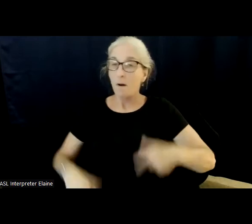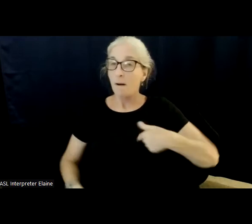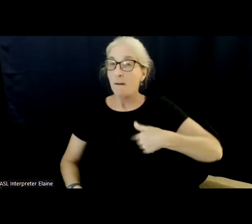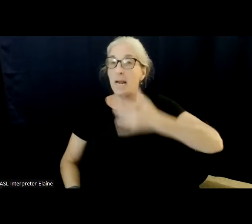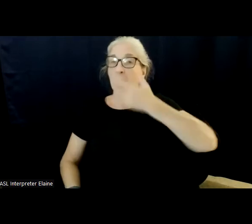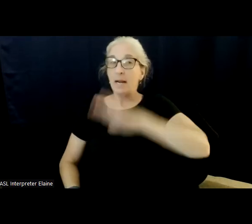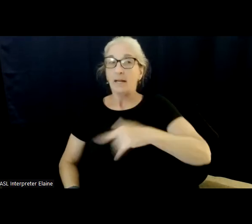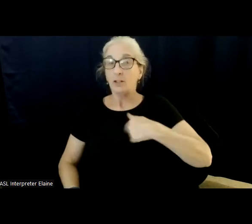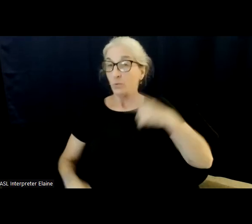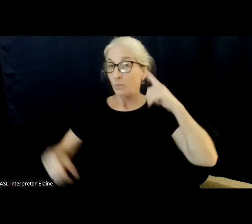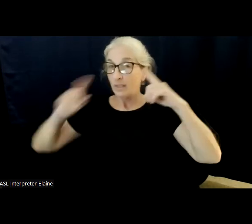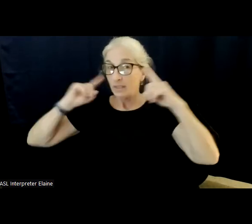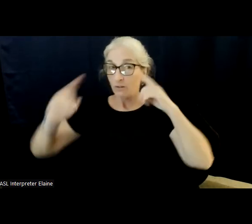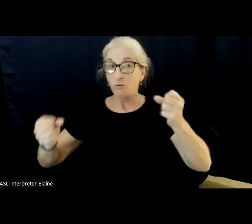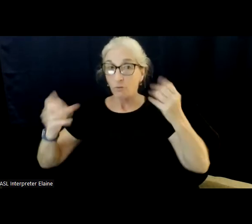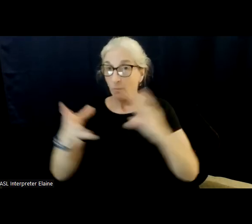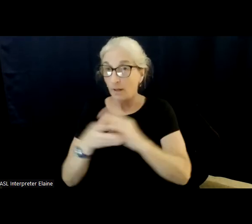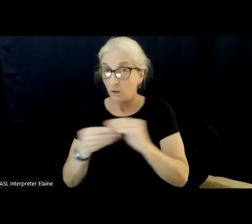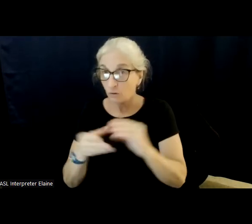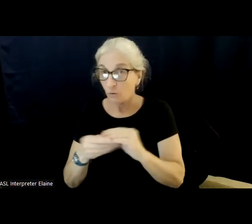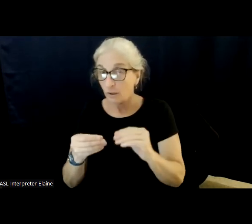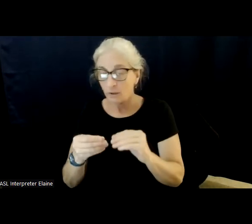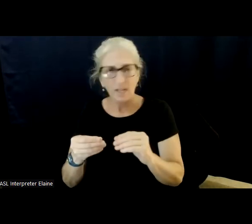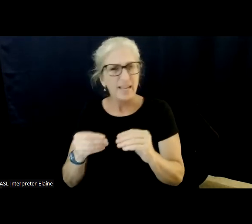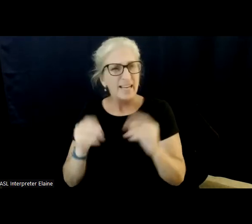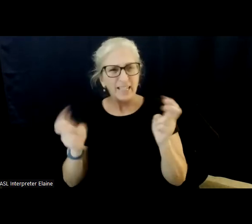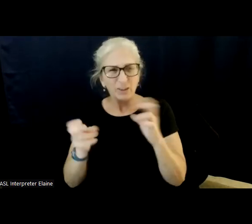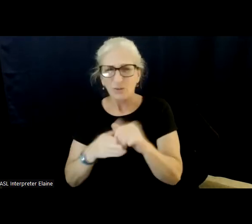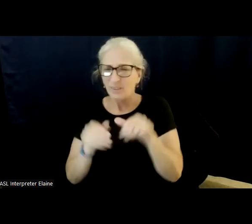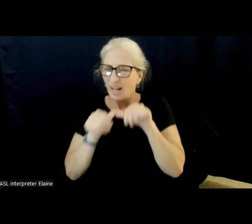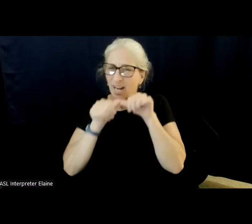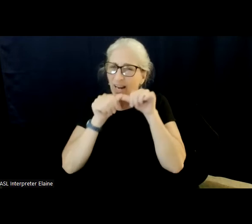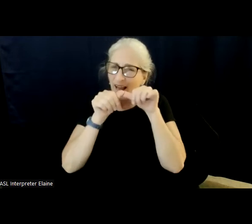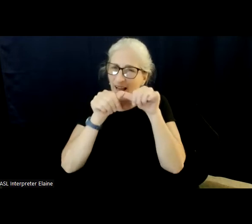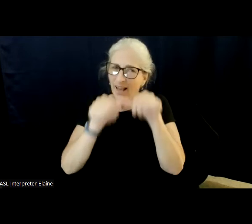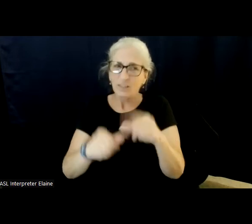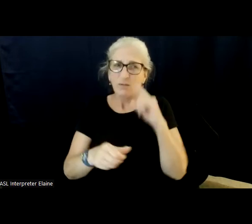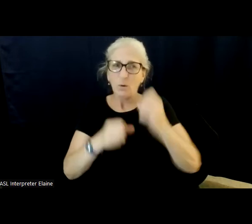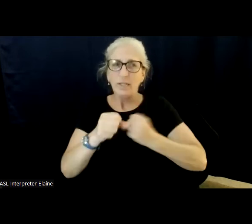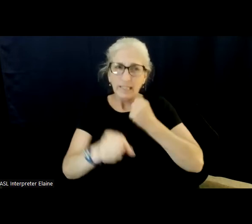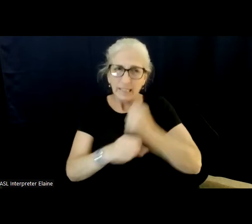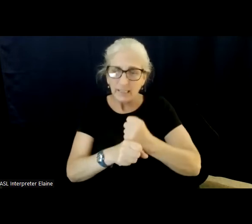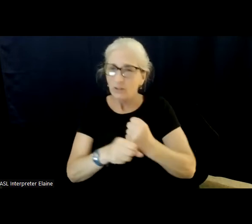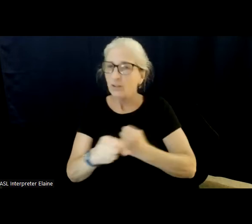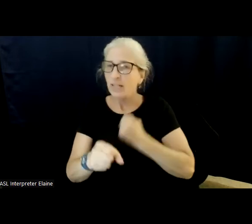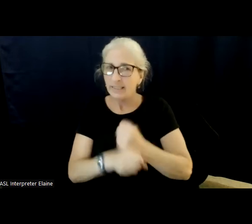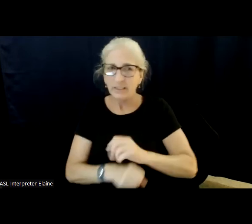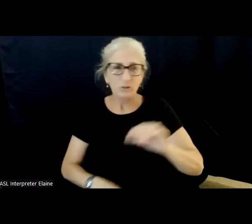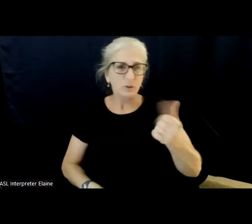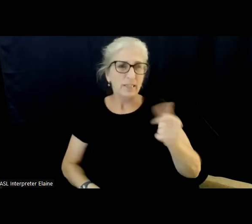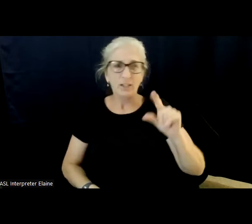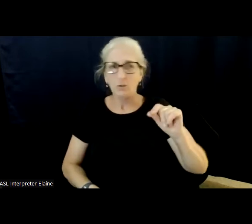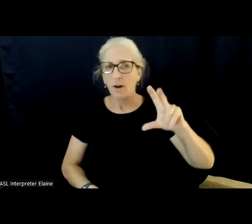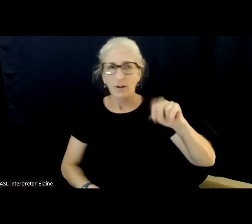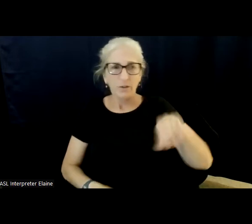issues that have been unresolved for years and decades, as we pointed out earlier with the social security